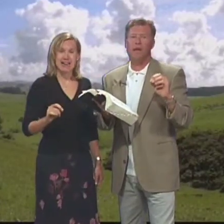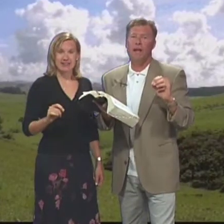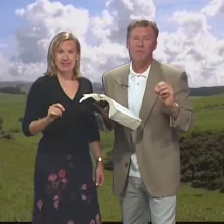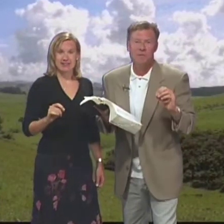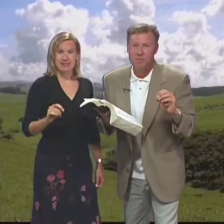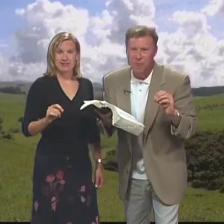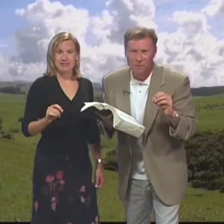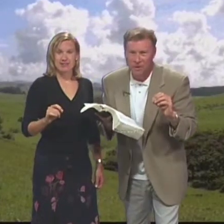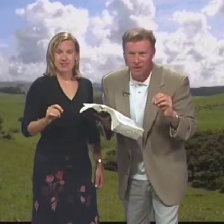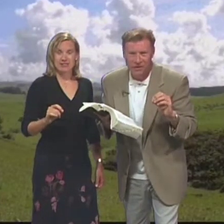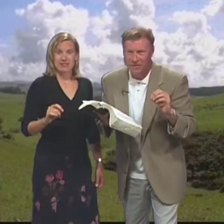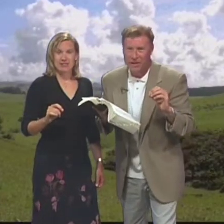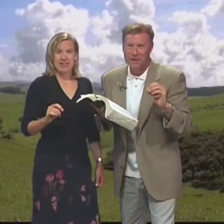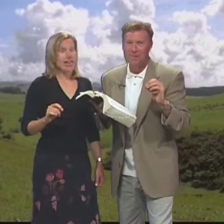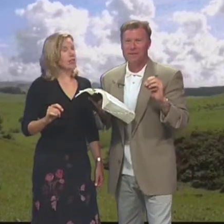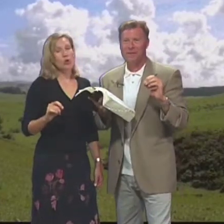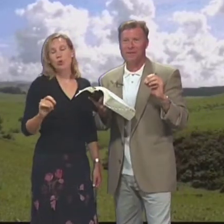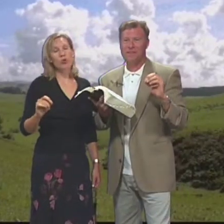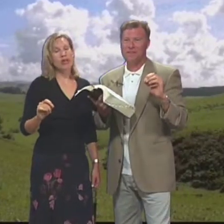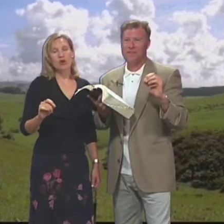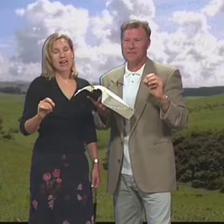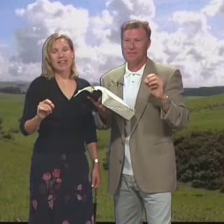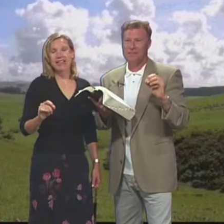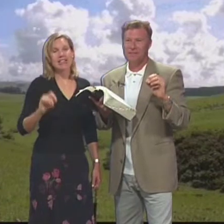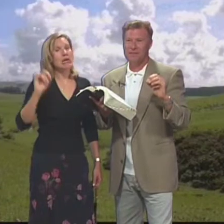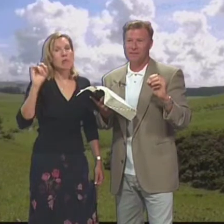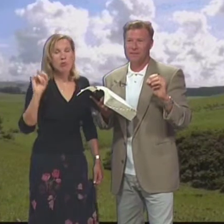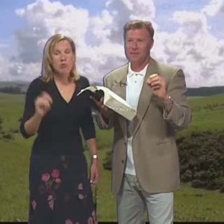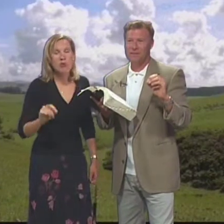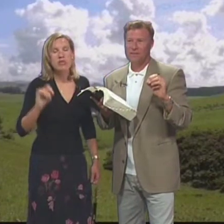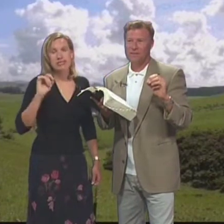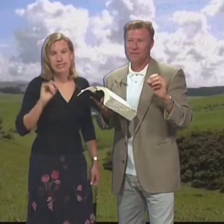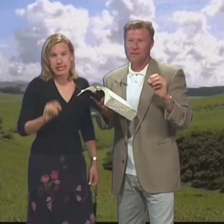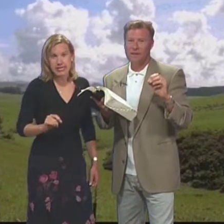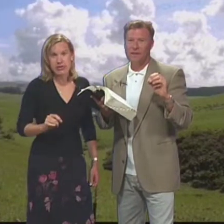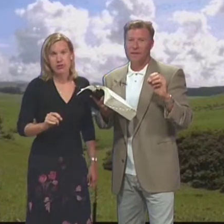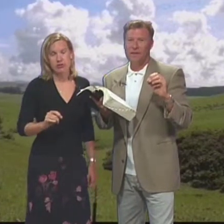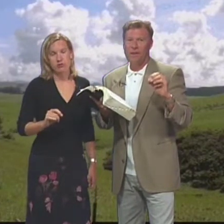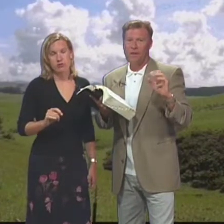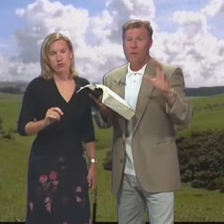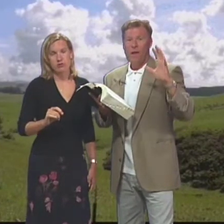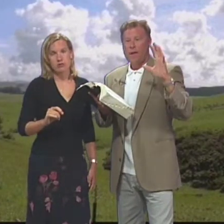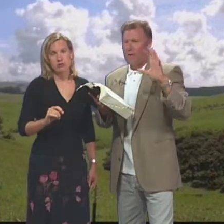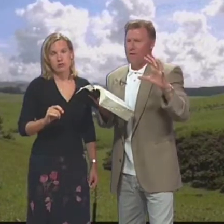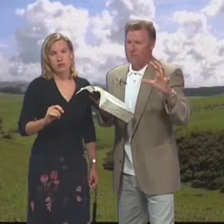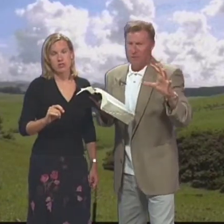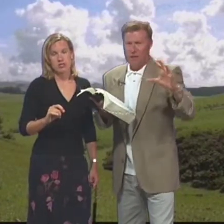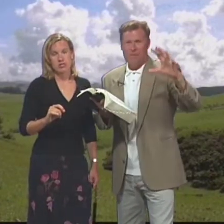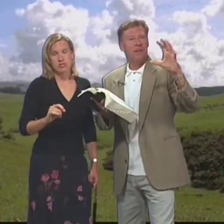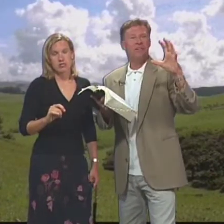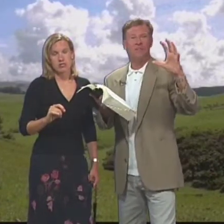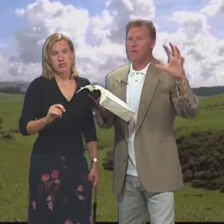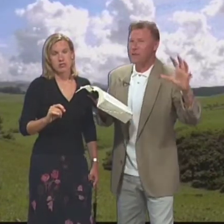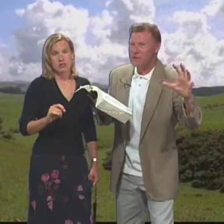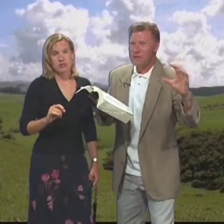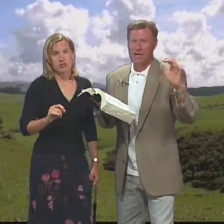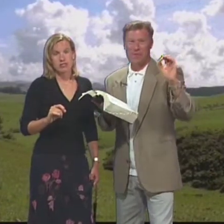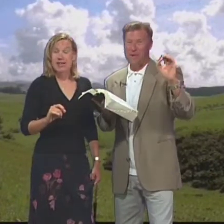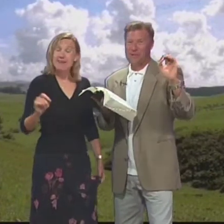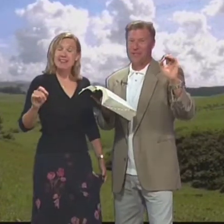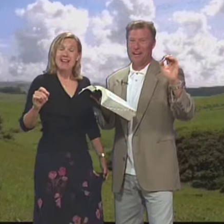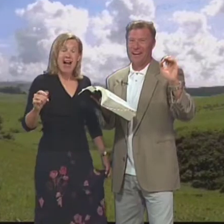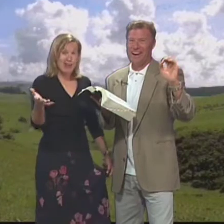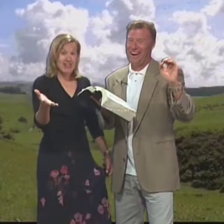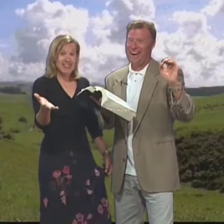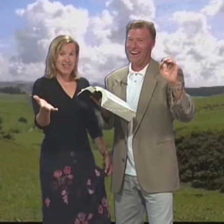A cargar Happens to people All the time Esto ocurre con la gente Muy seguido You know I've been in You ever been to church?